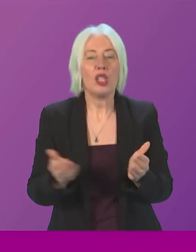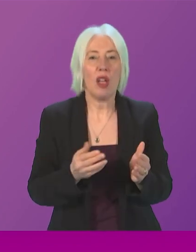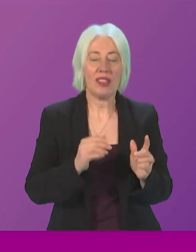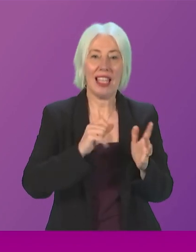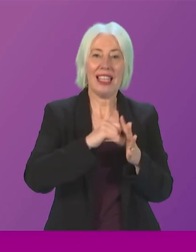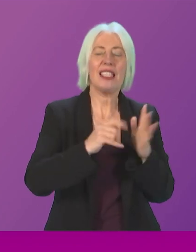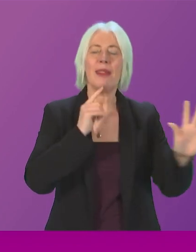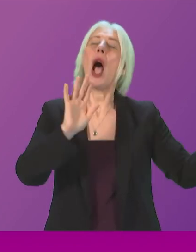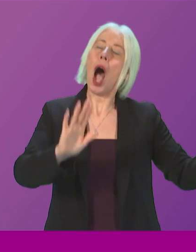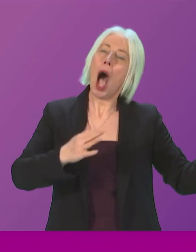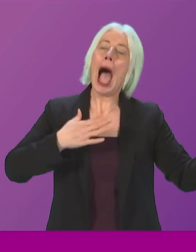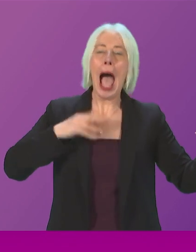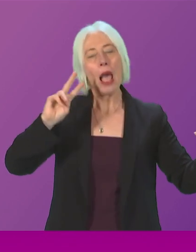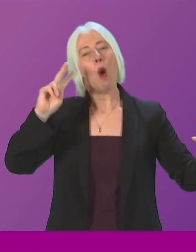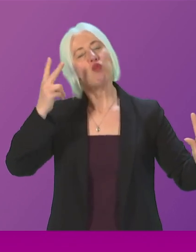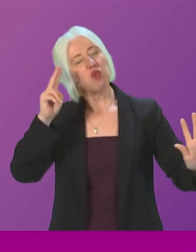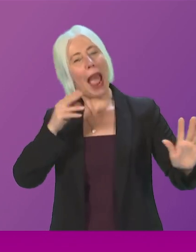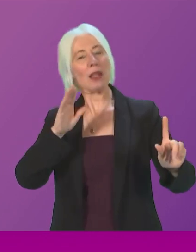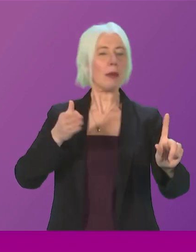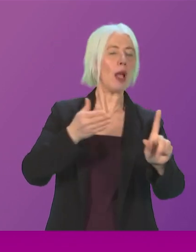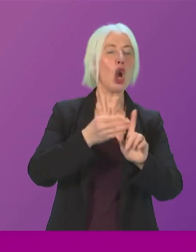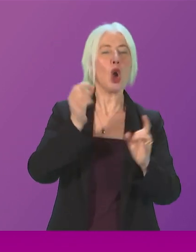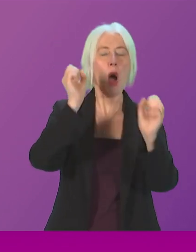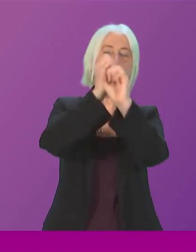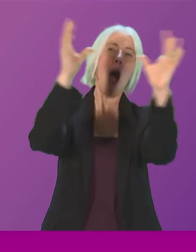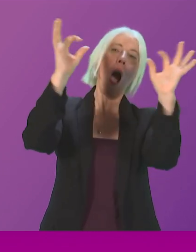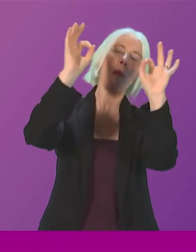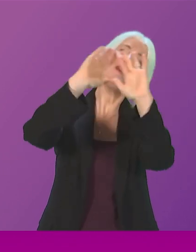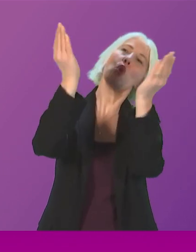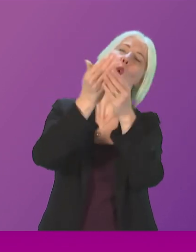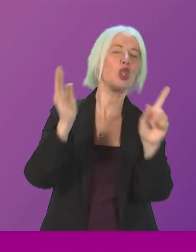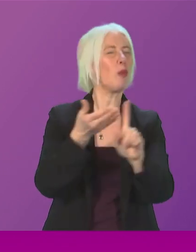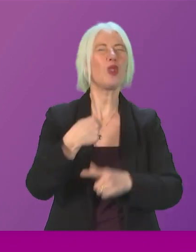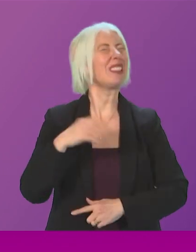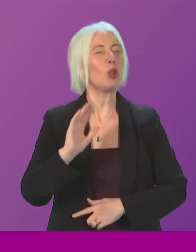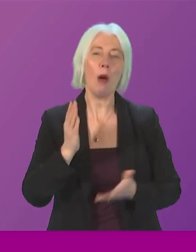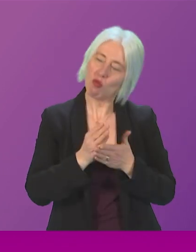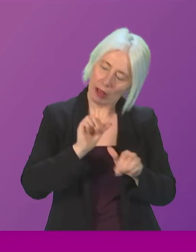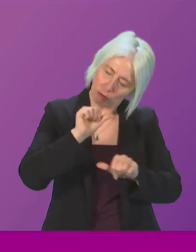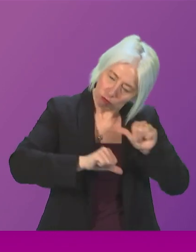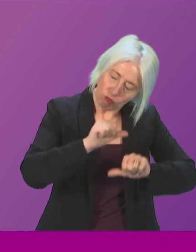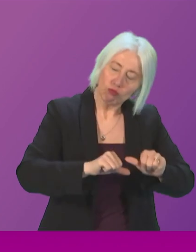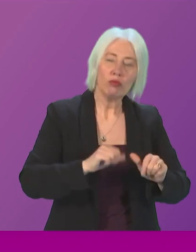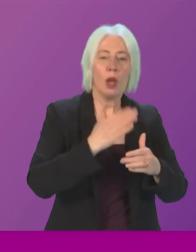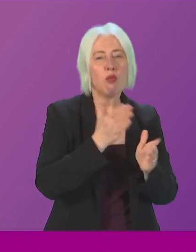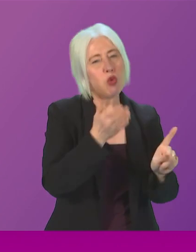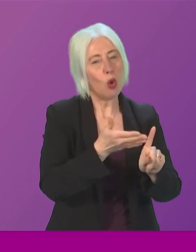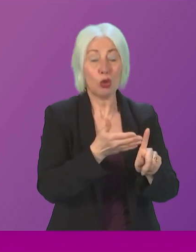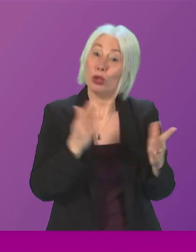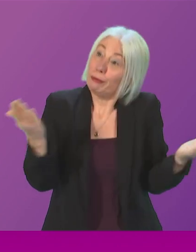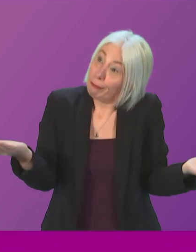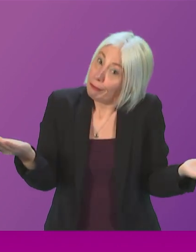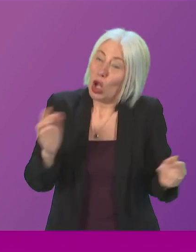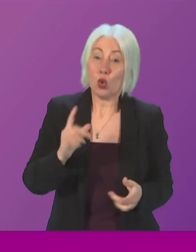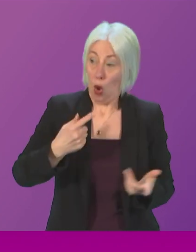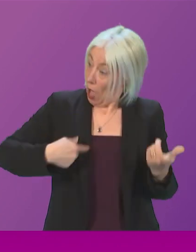pragmatic approach rather than an ideological approach. So what I say to Anna Sauer is we are prepared